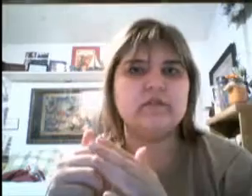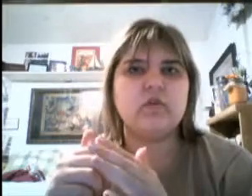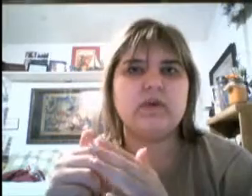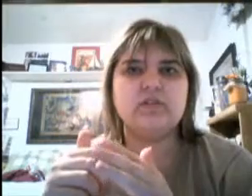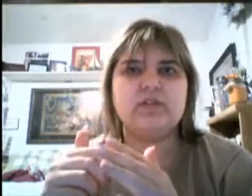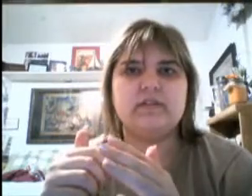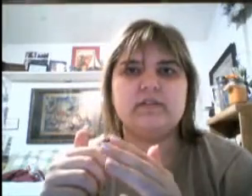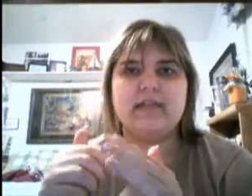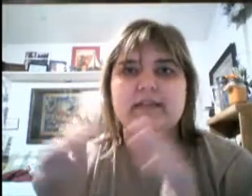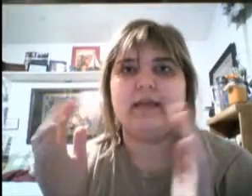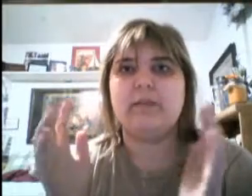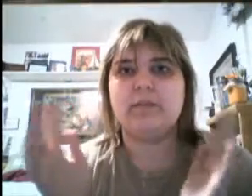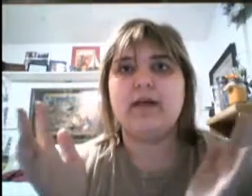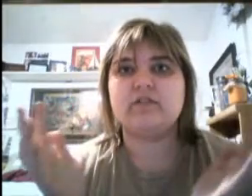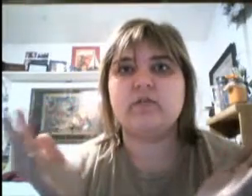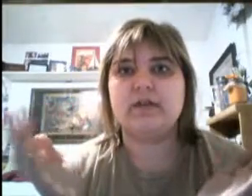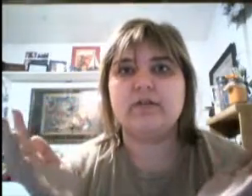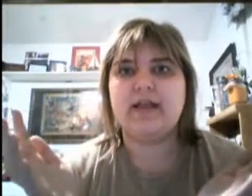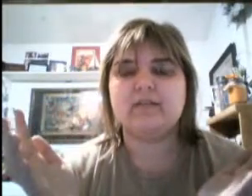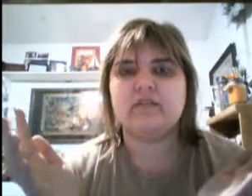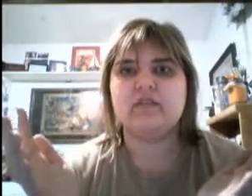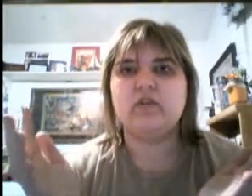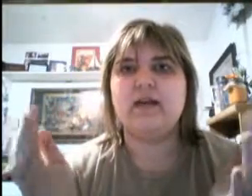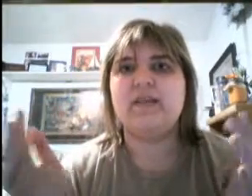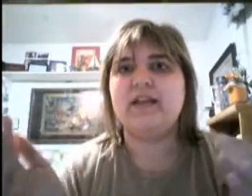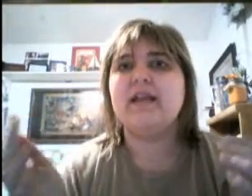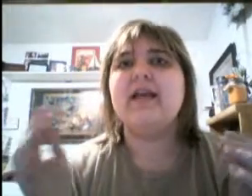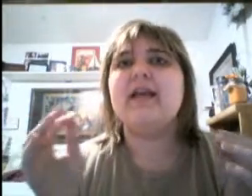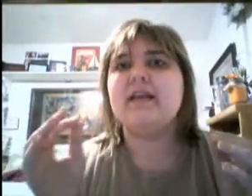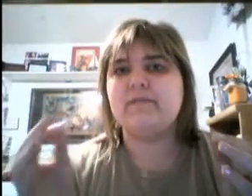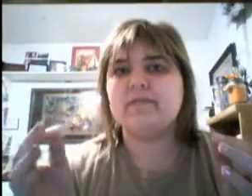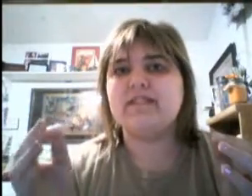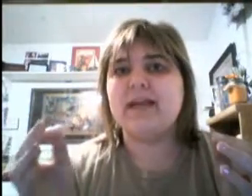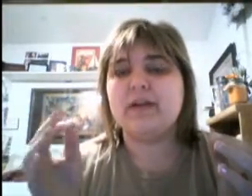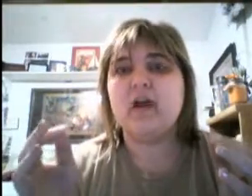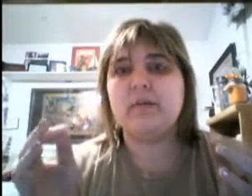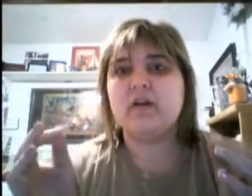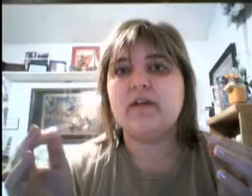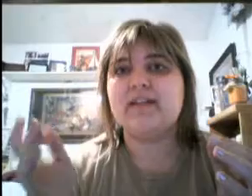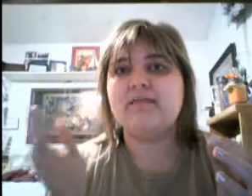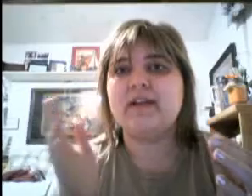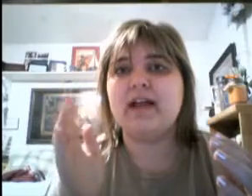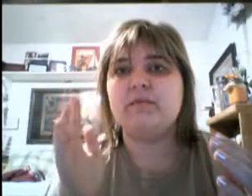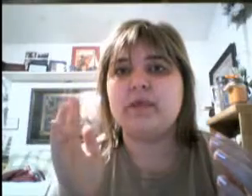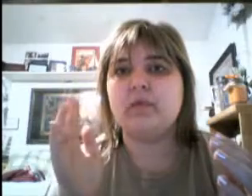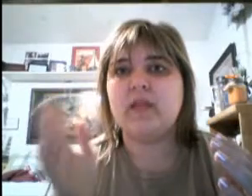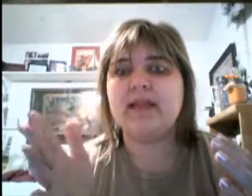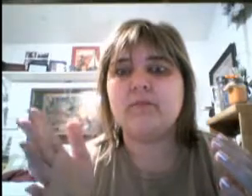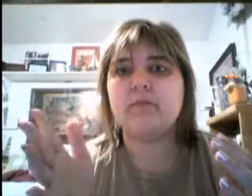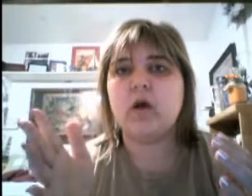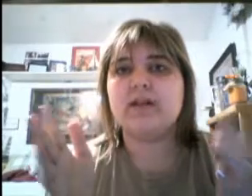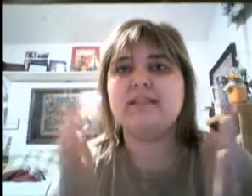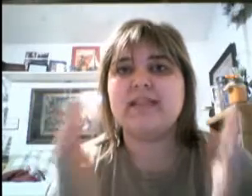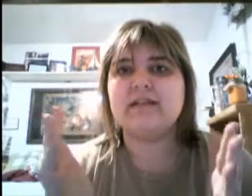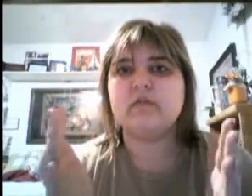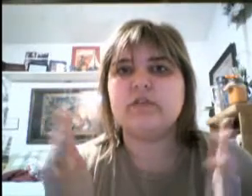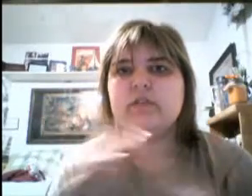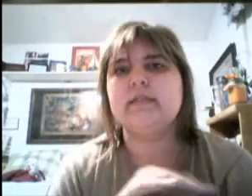bunch of questions, like, that people actually want to hear the answers to. And then, if there's time at Comic-Con, they even have people line up from the audience to ask questions.